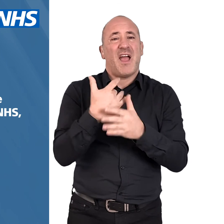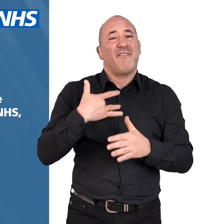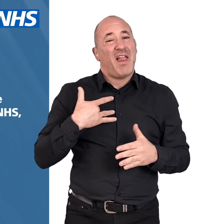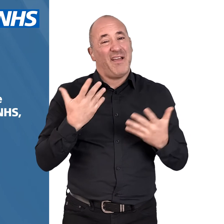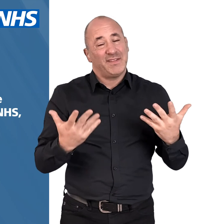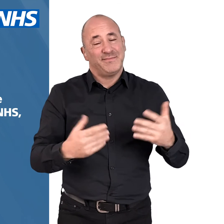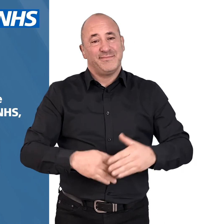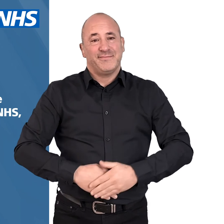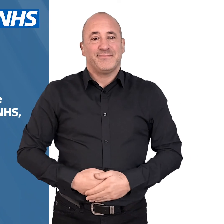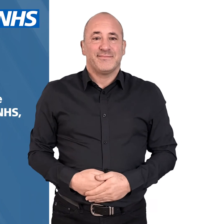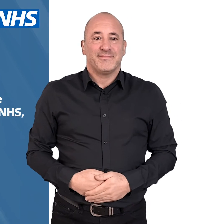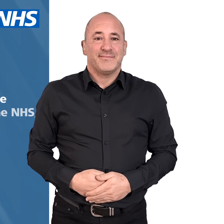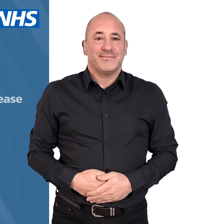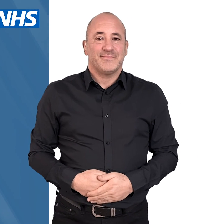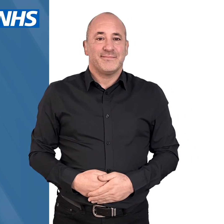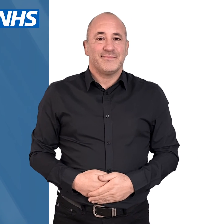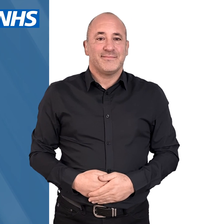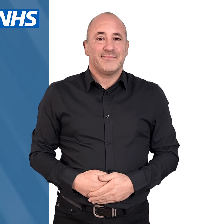and save lives.